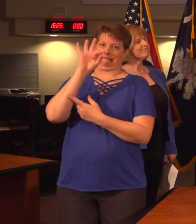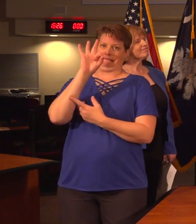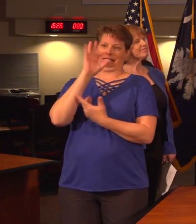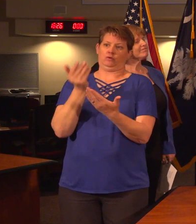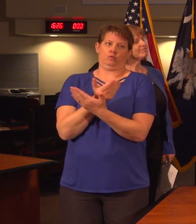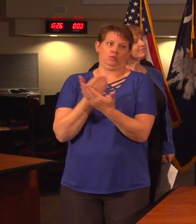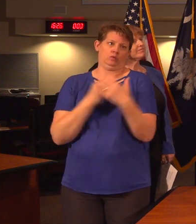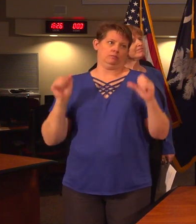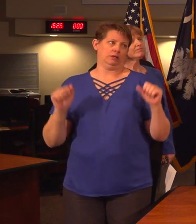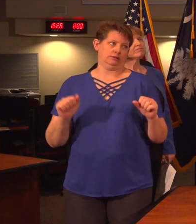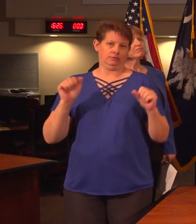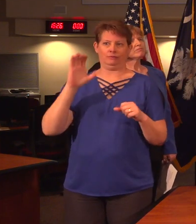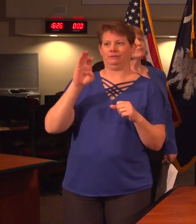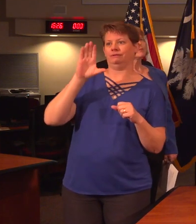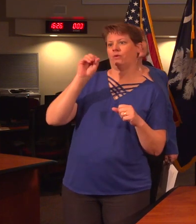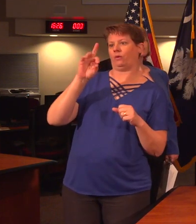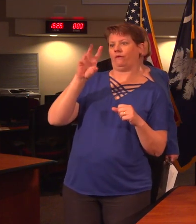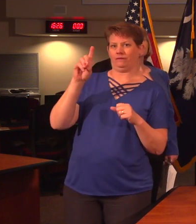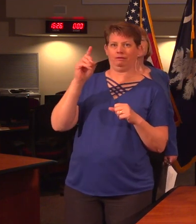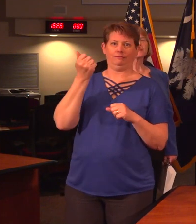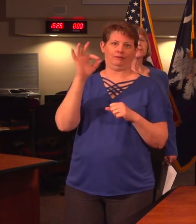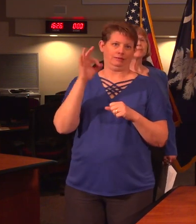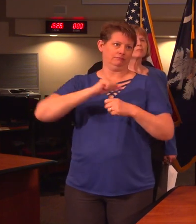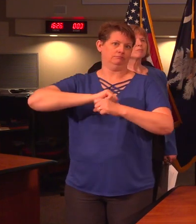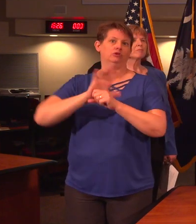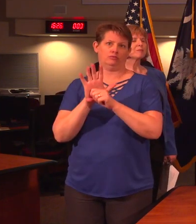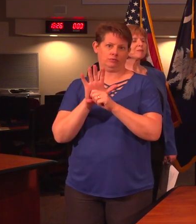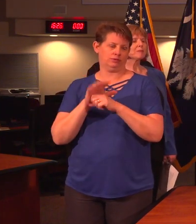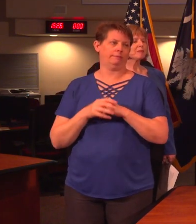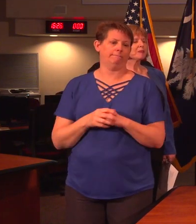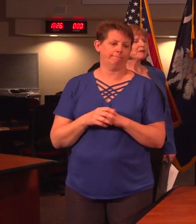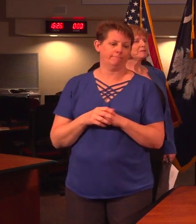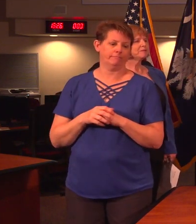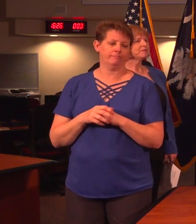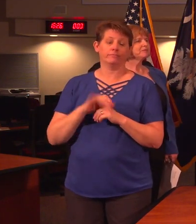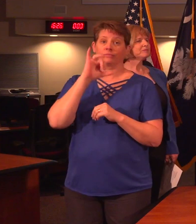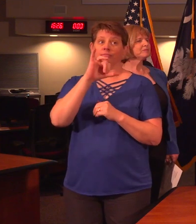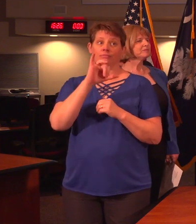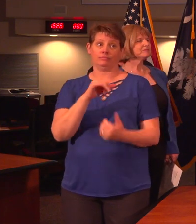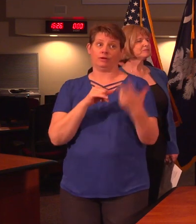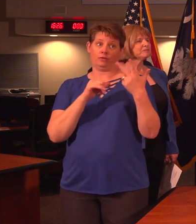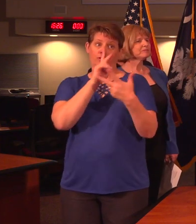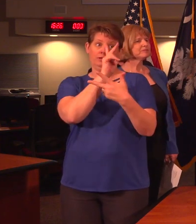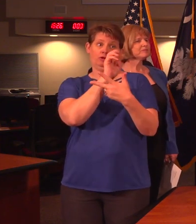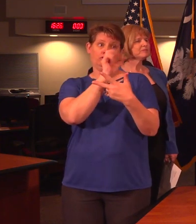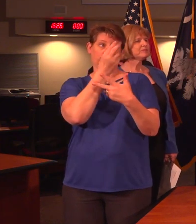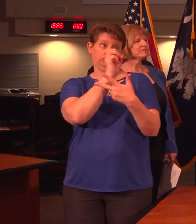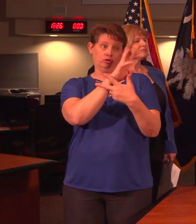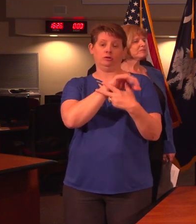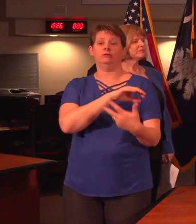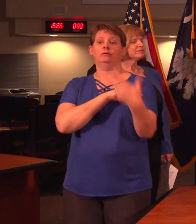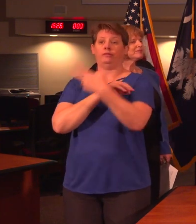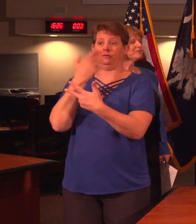cases of COVID-19 novel coronavirus, including three from Kershaw County, three